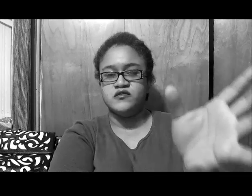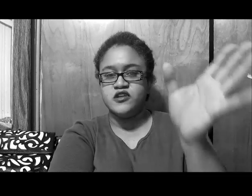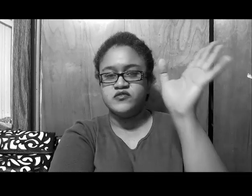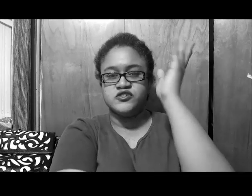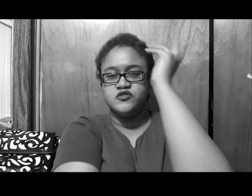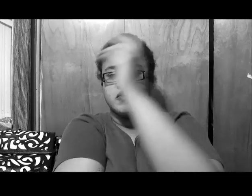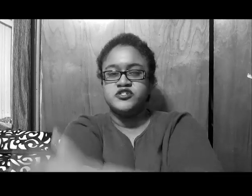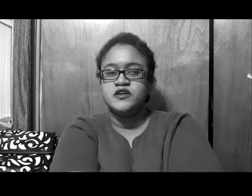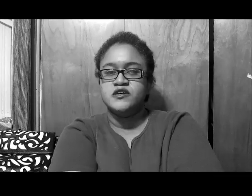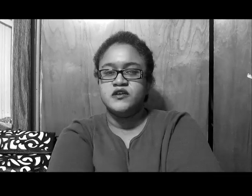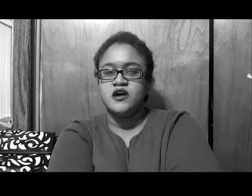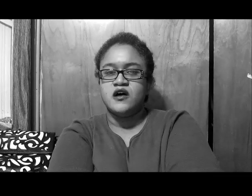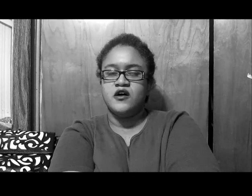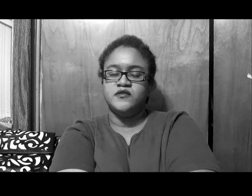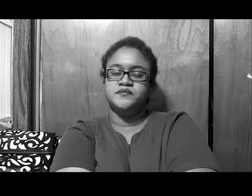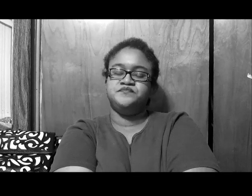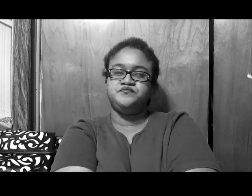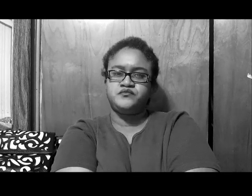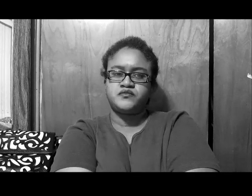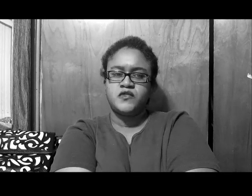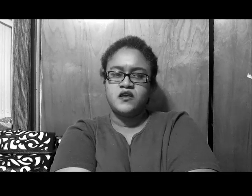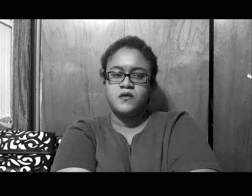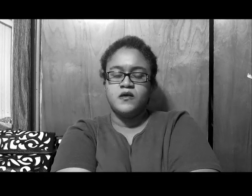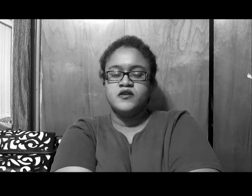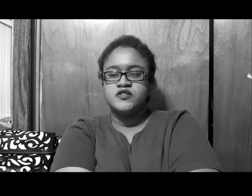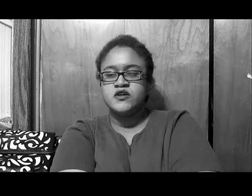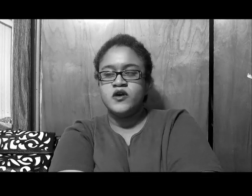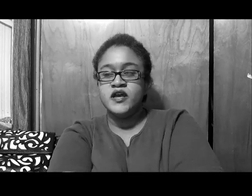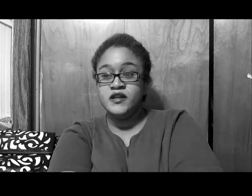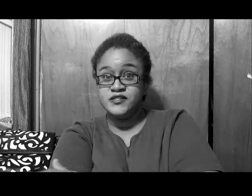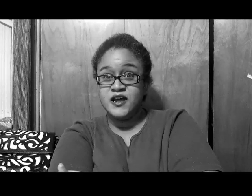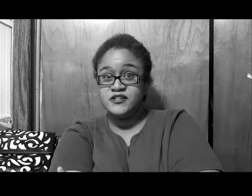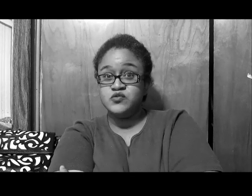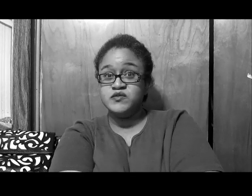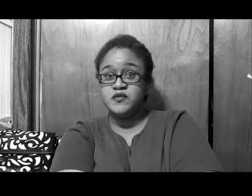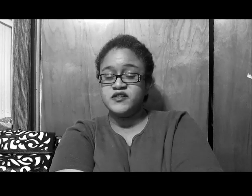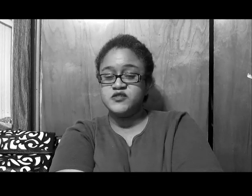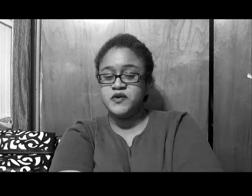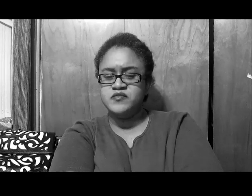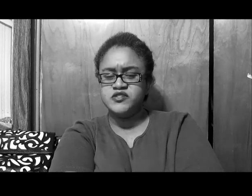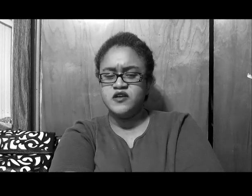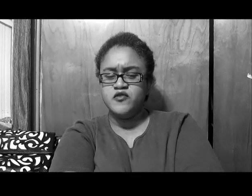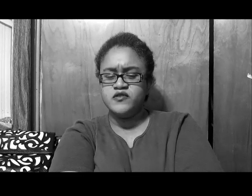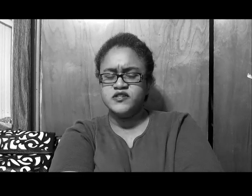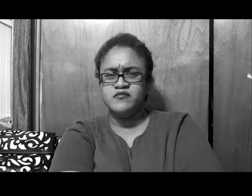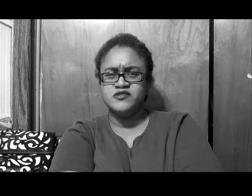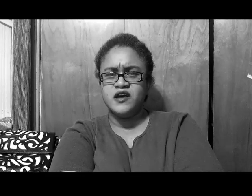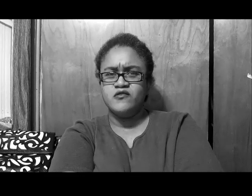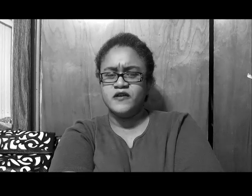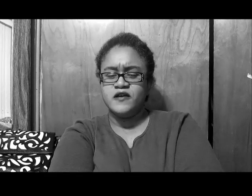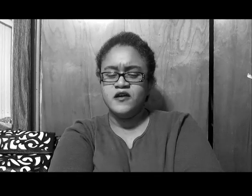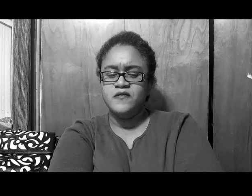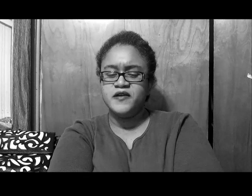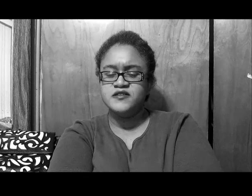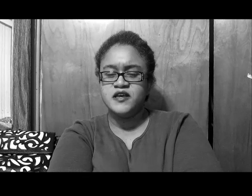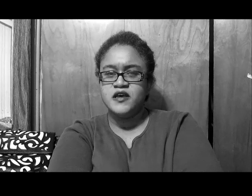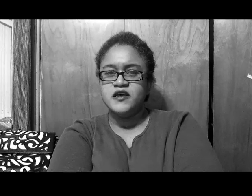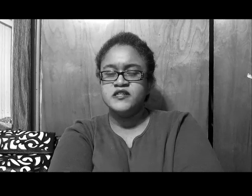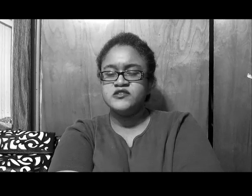was just too much, um, so he decides, I just want to talk about this pimp stuff, because I'm just like, what the hell, because he's